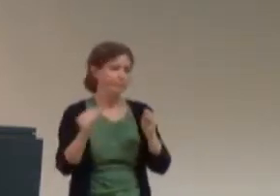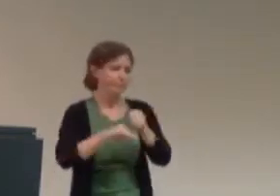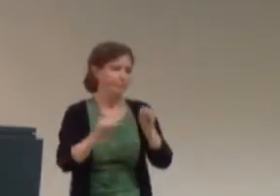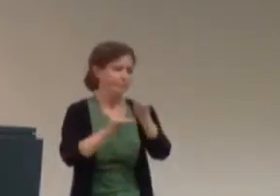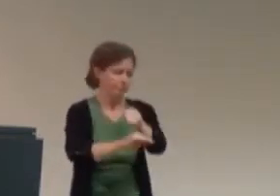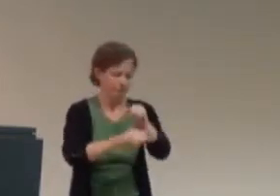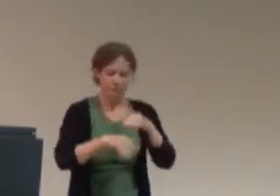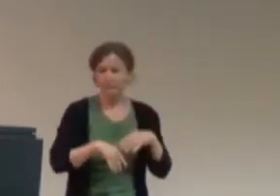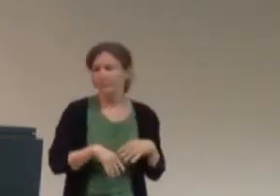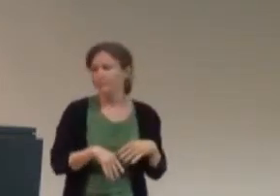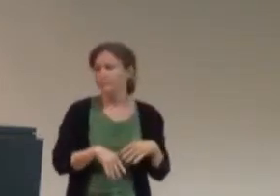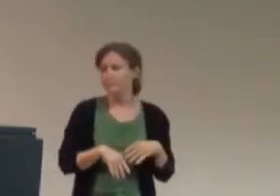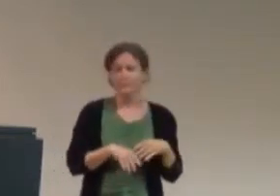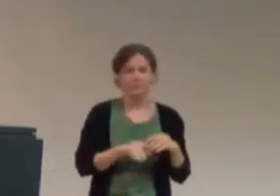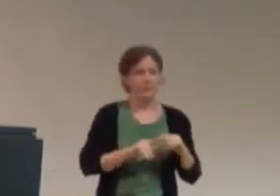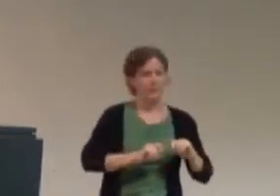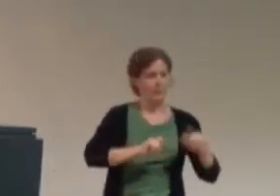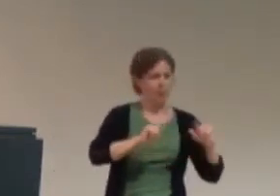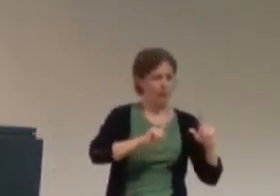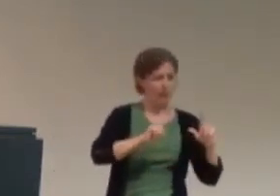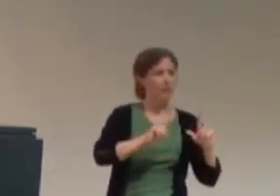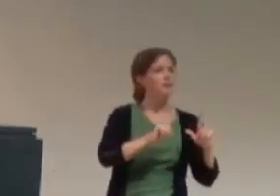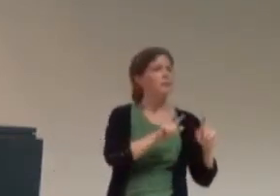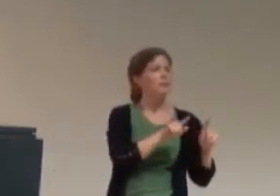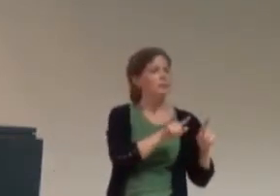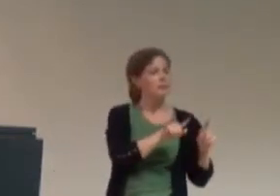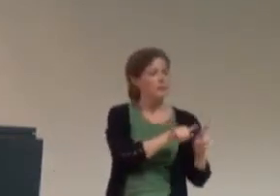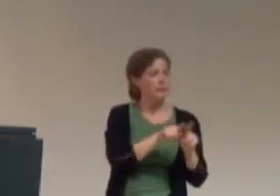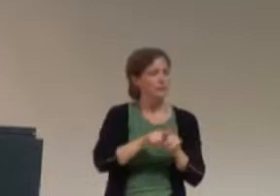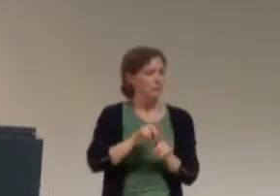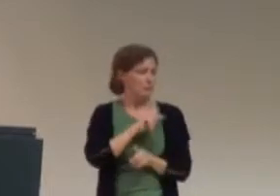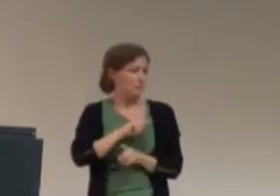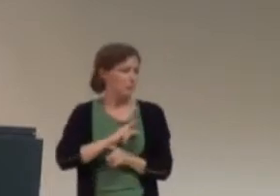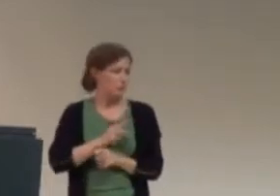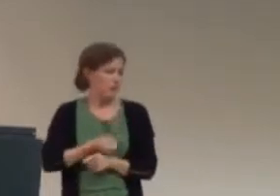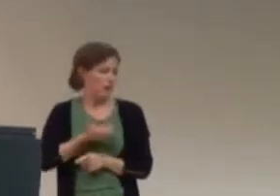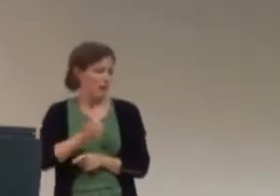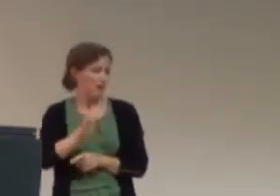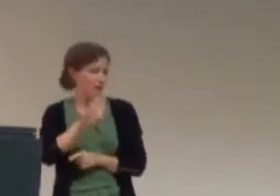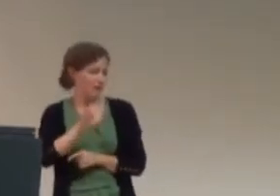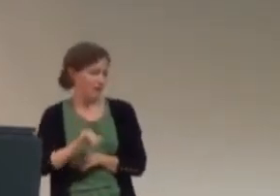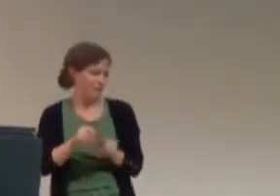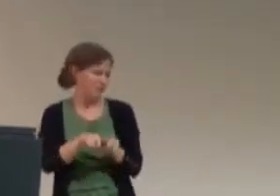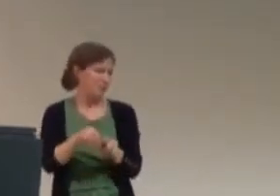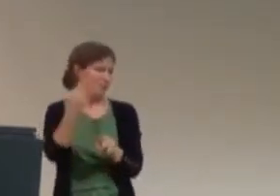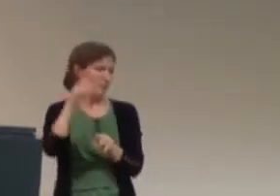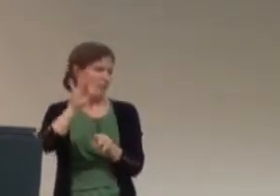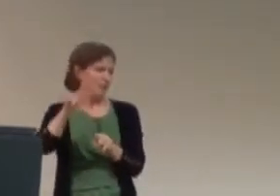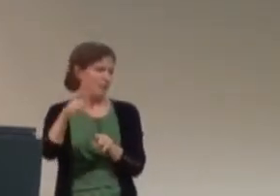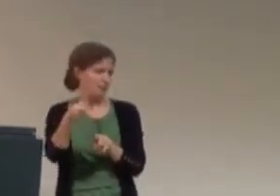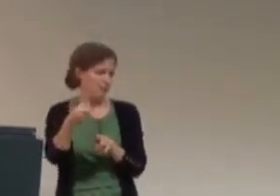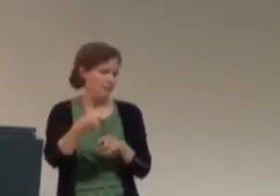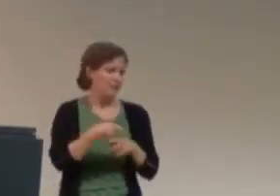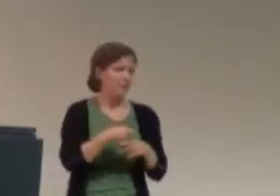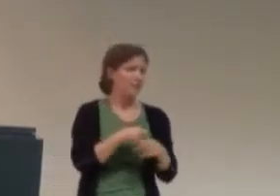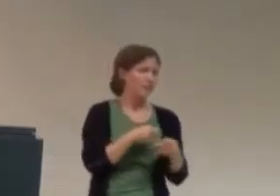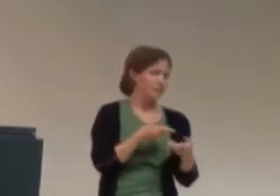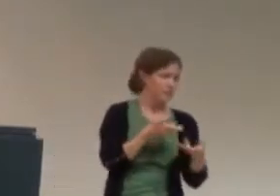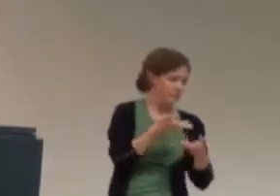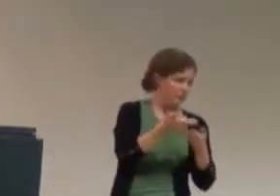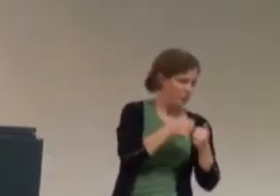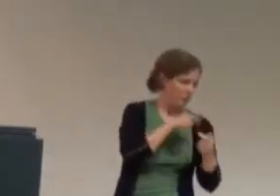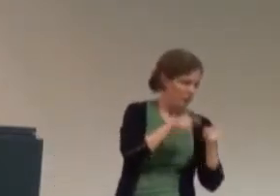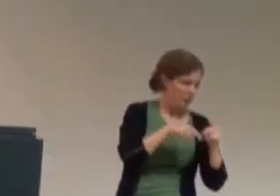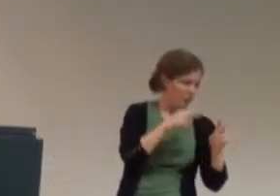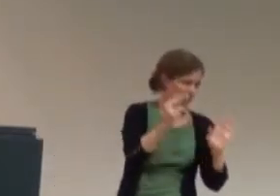So, the advantages to that are very similar to writing the, the personal essays like I did in the 90s. The engagement with your followers is